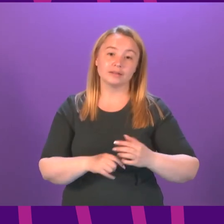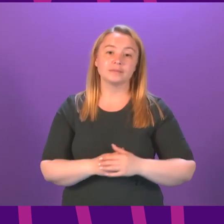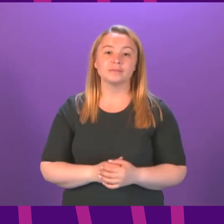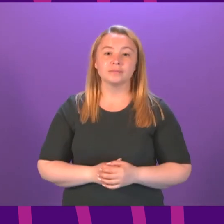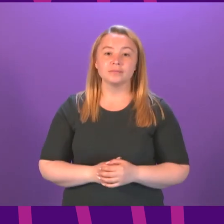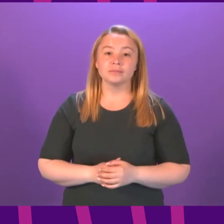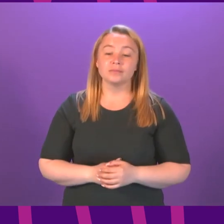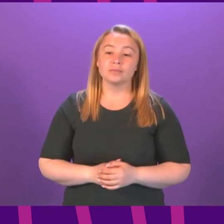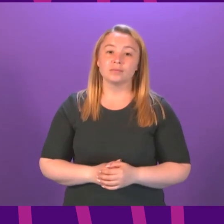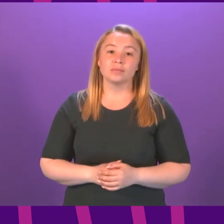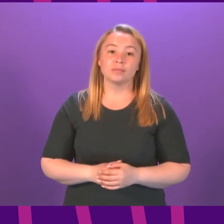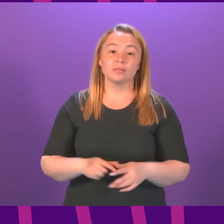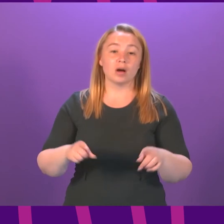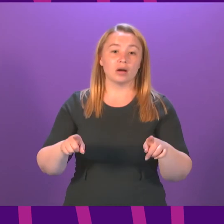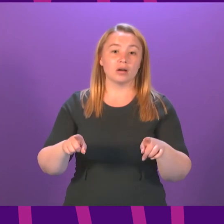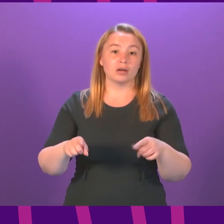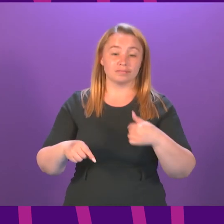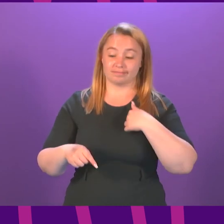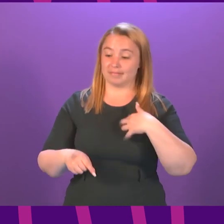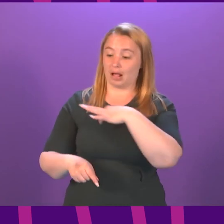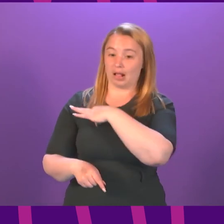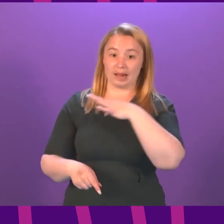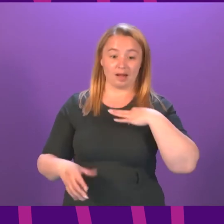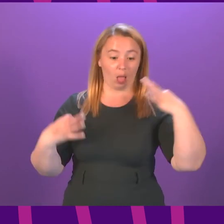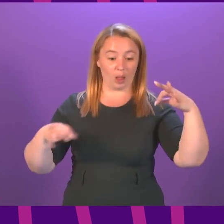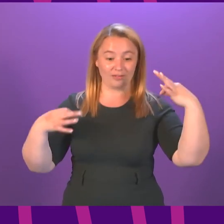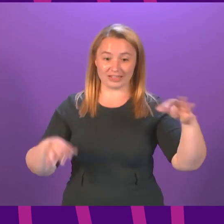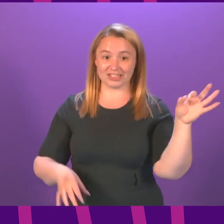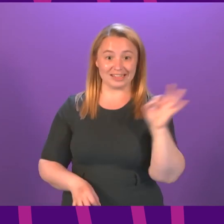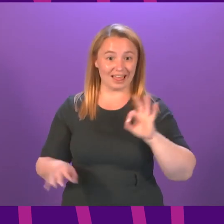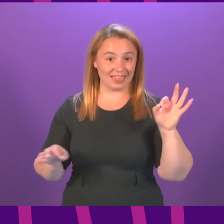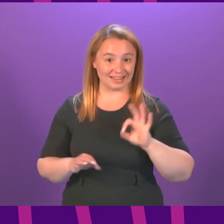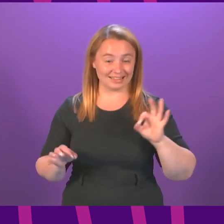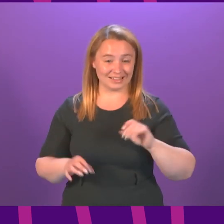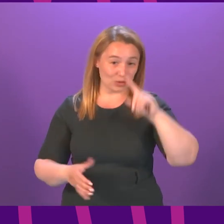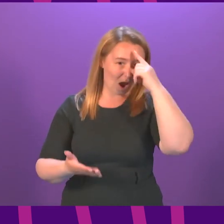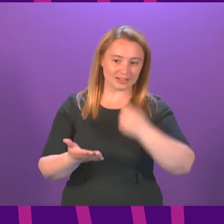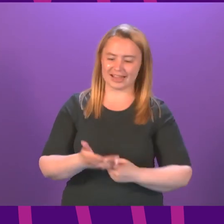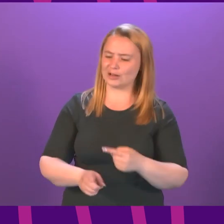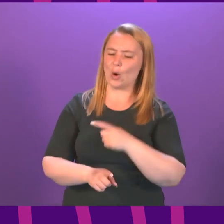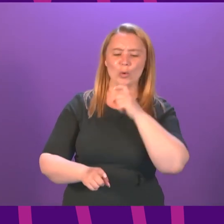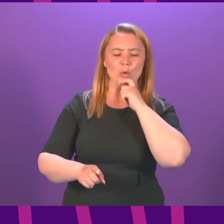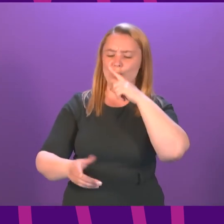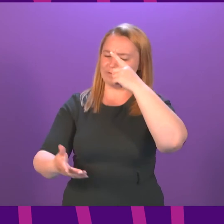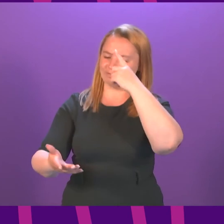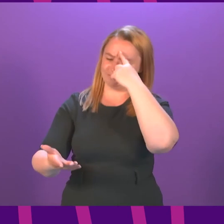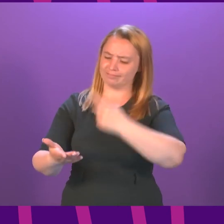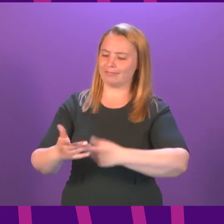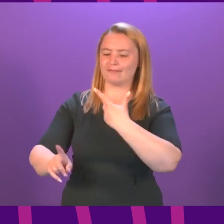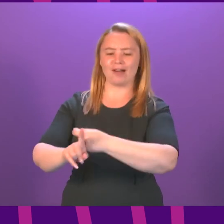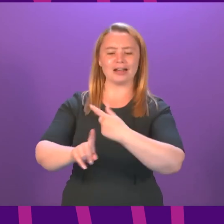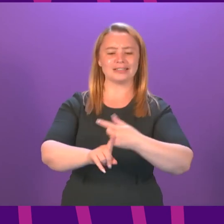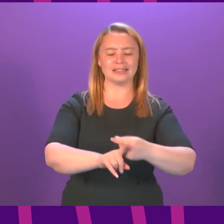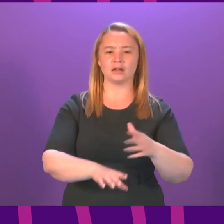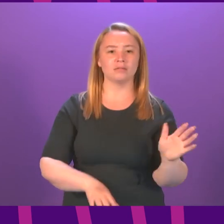that people would agree that it should not be for me with no clinical qualifications to decide who gets vaccinated when that's why expert advice is